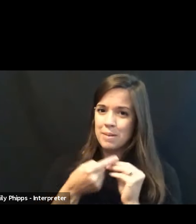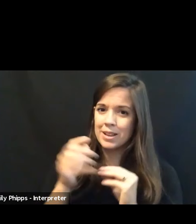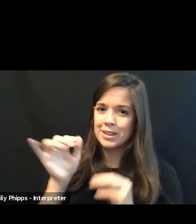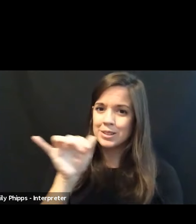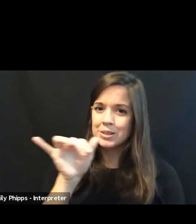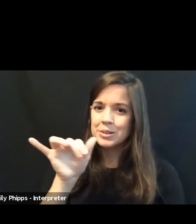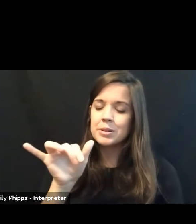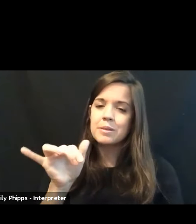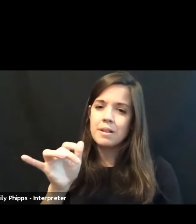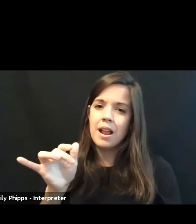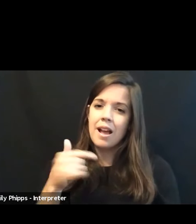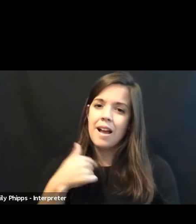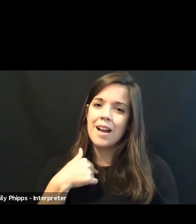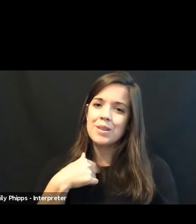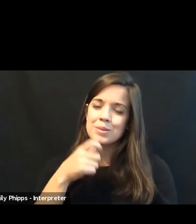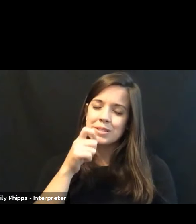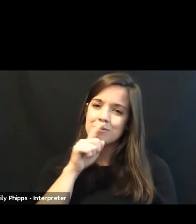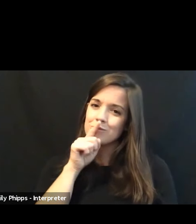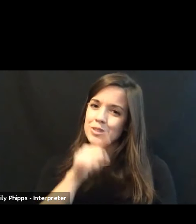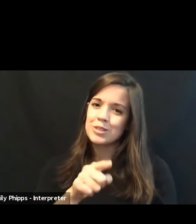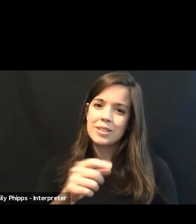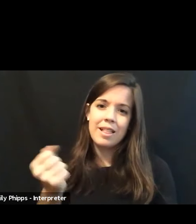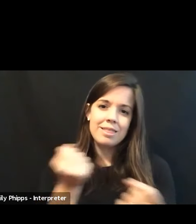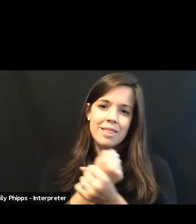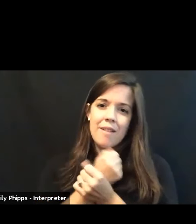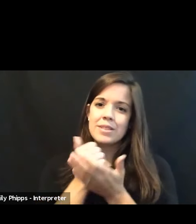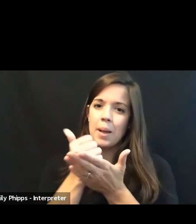But I would certainly, certainly love to help.